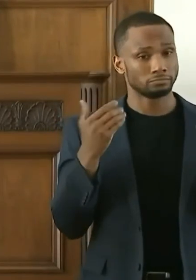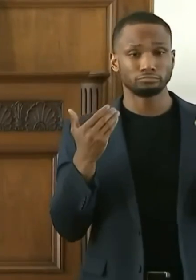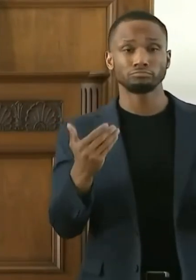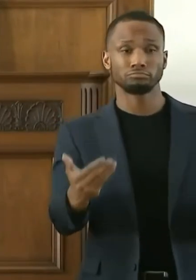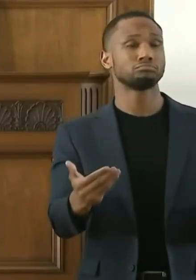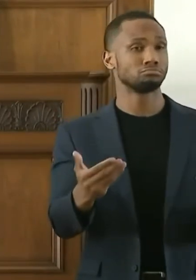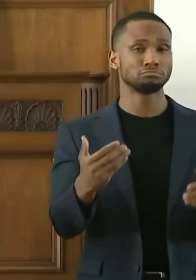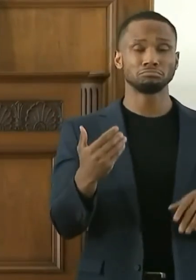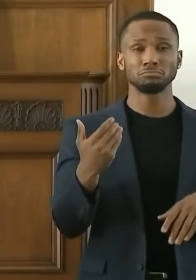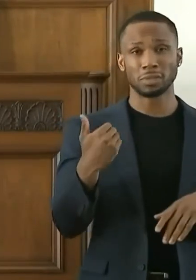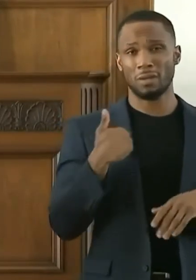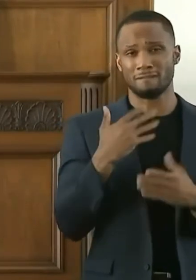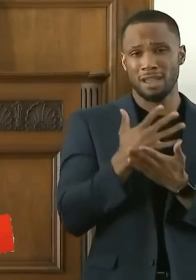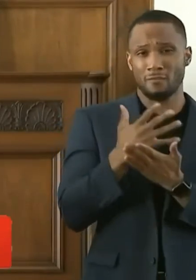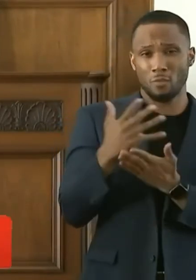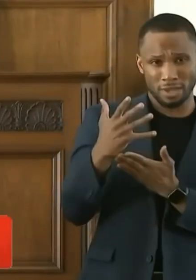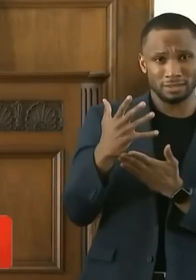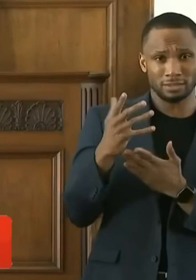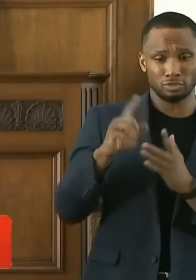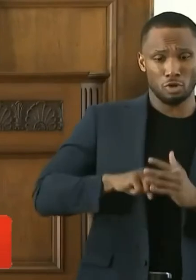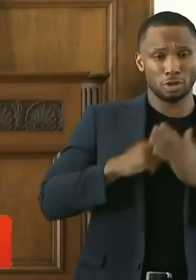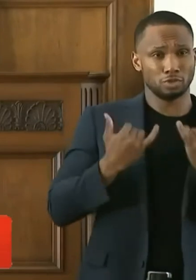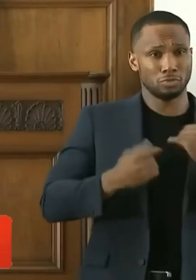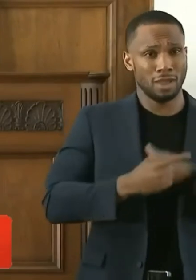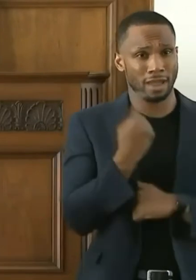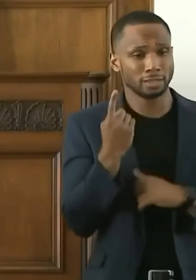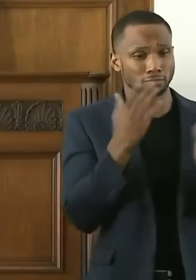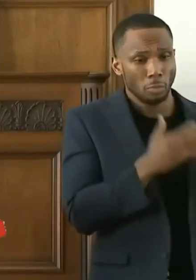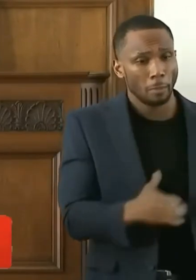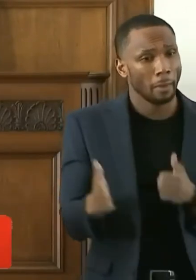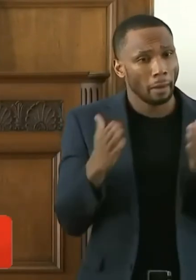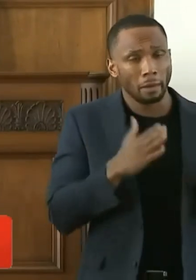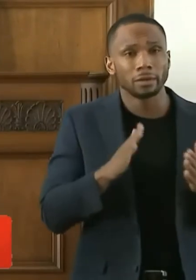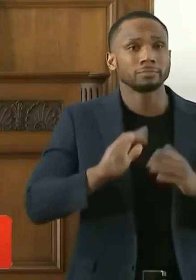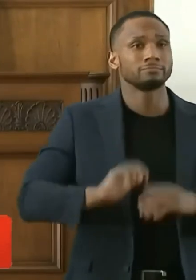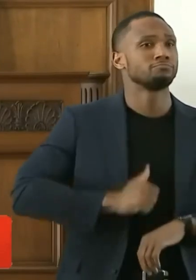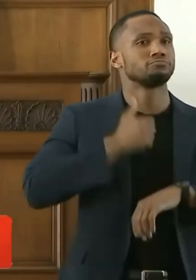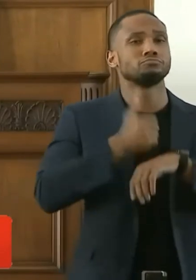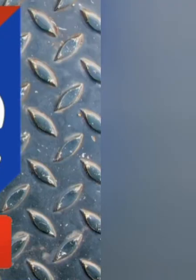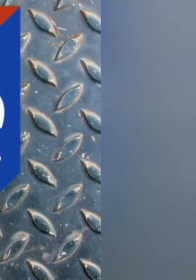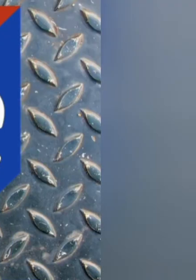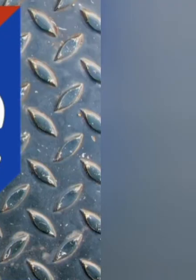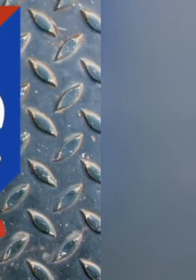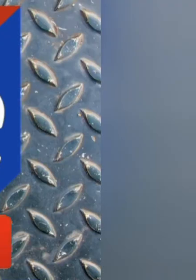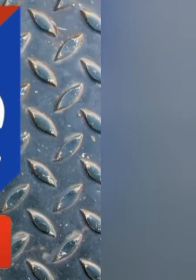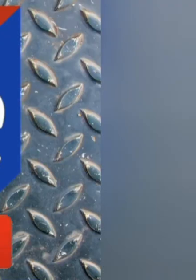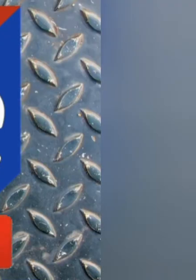then they'll have five weeks from today to get ready to impose their own policies.